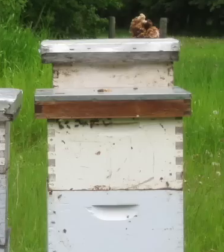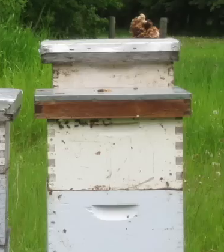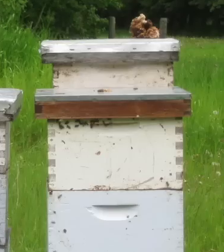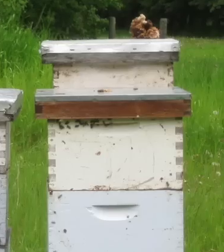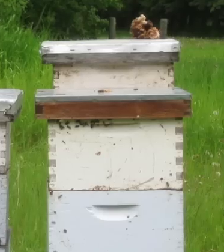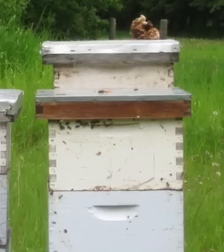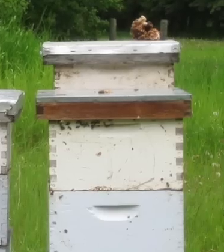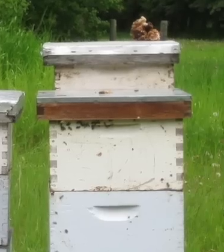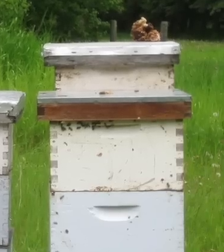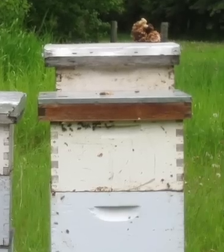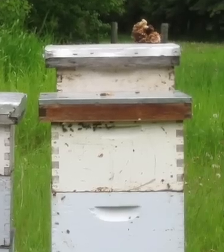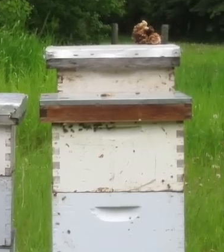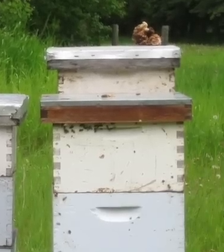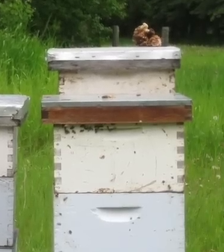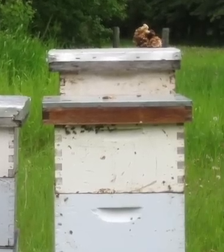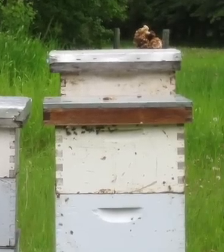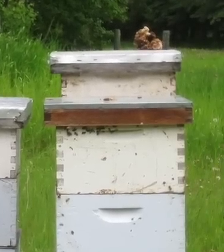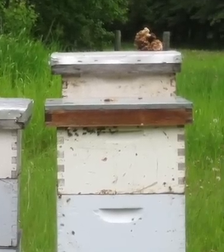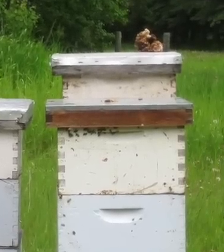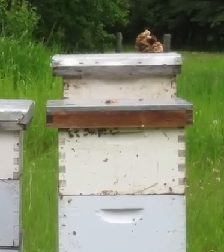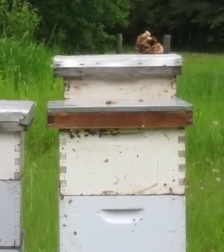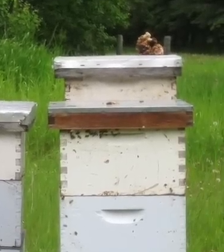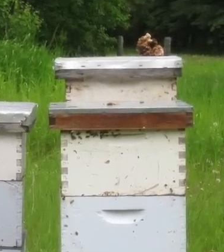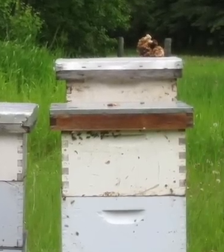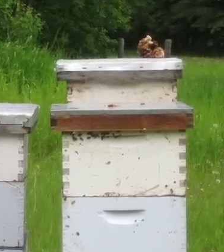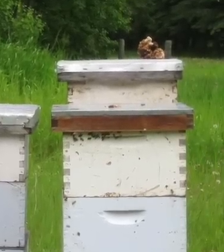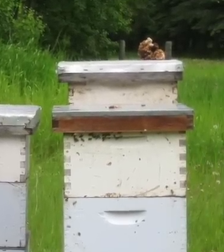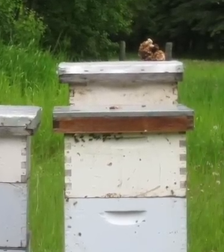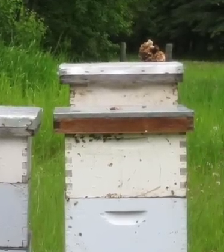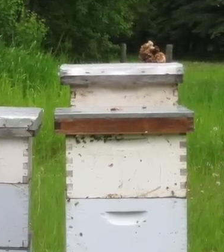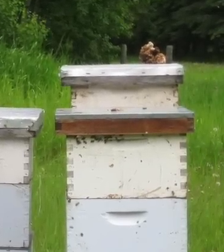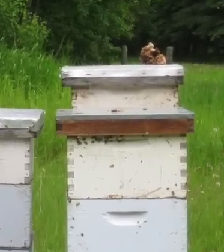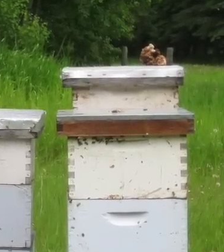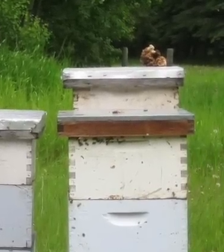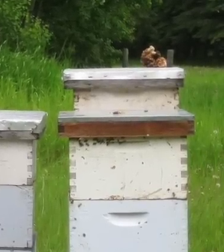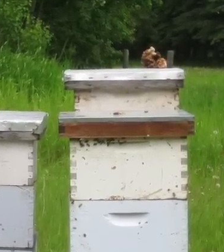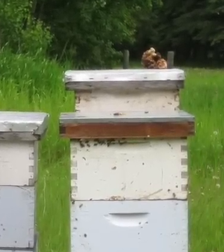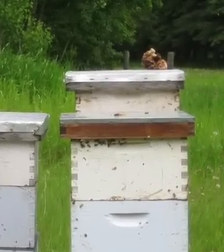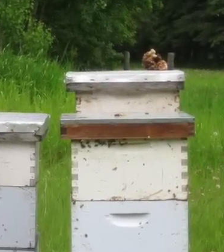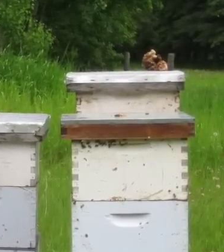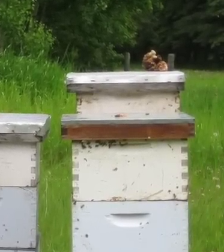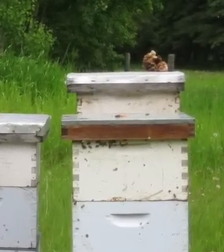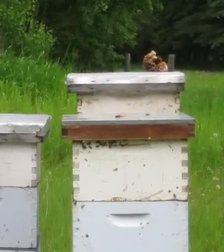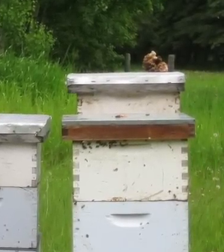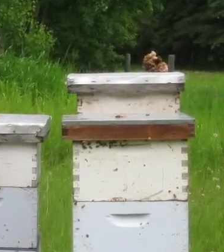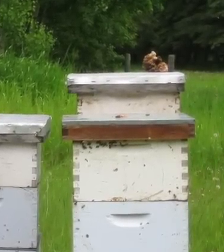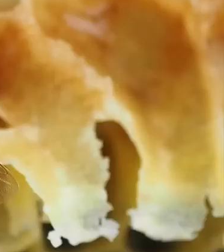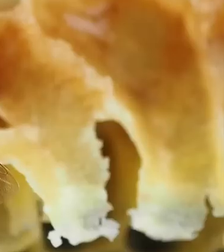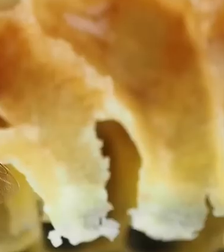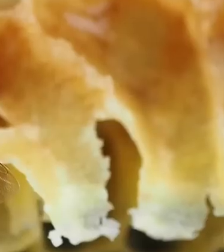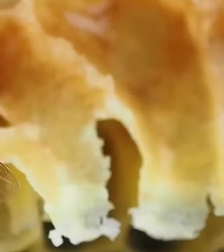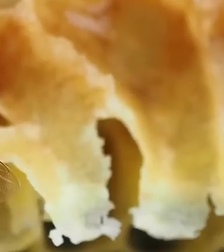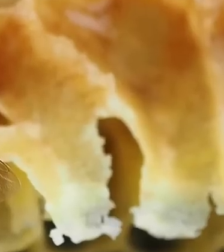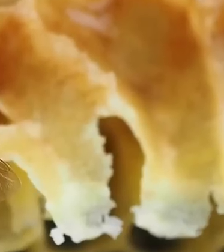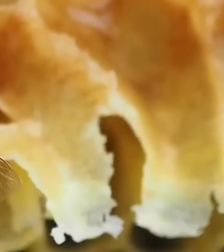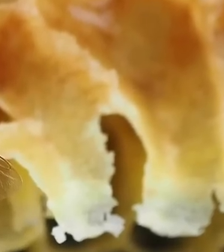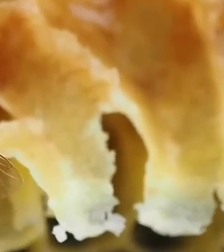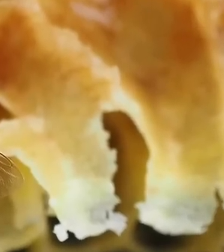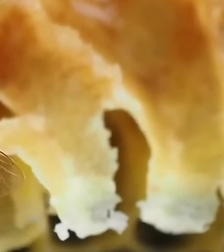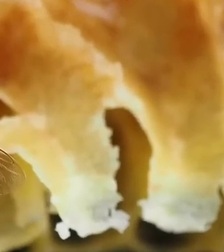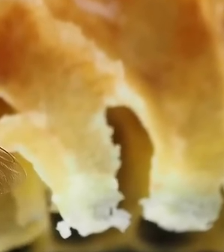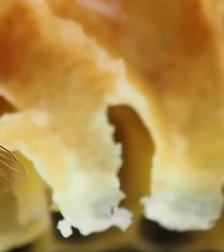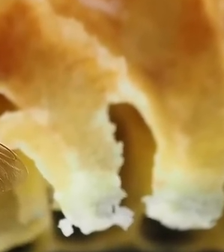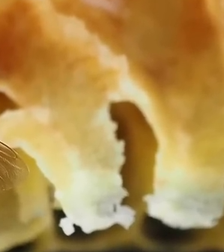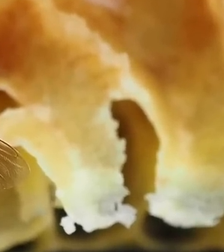time. And in addition to the beekeeping industry, we are looking at a 30%